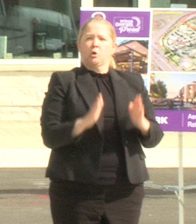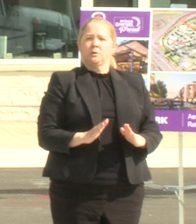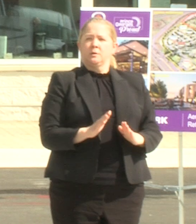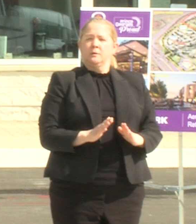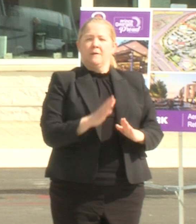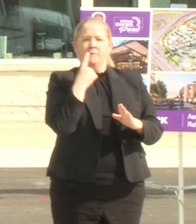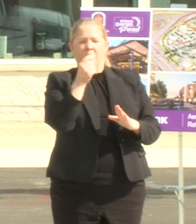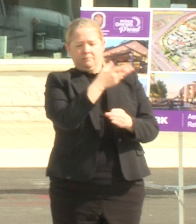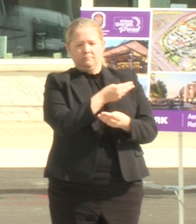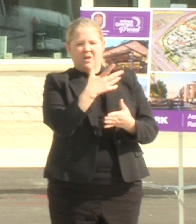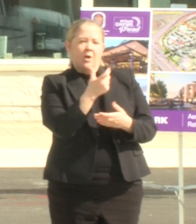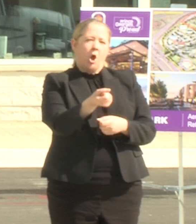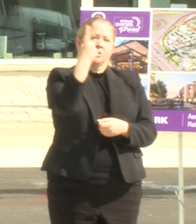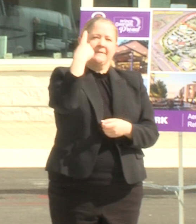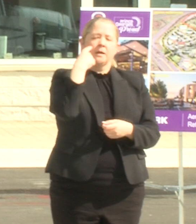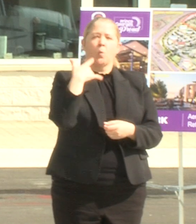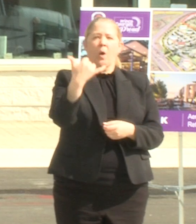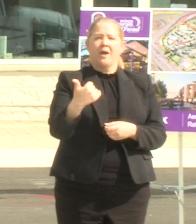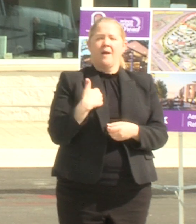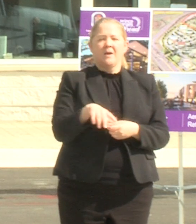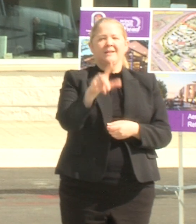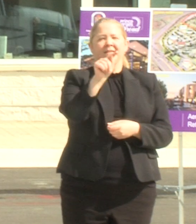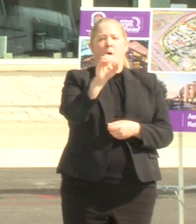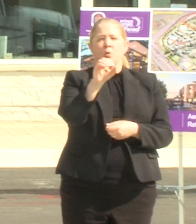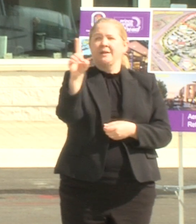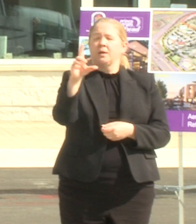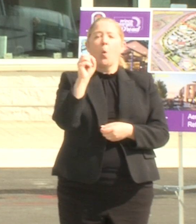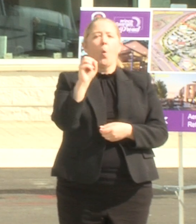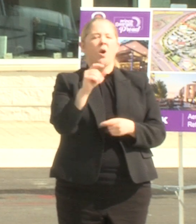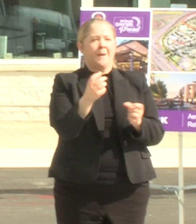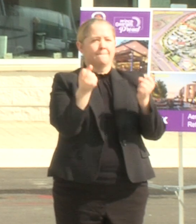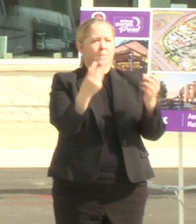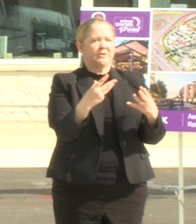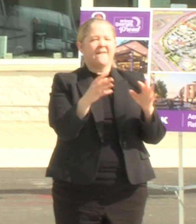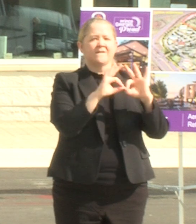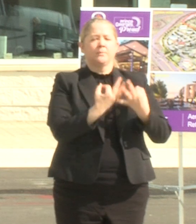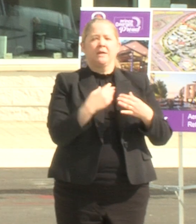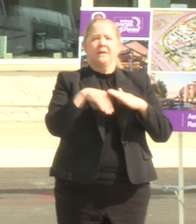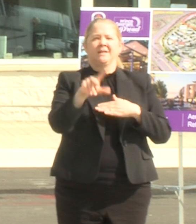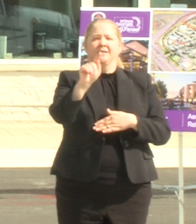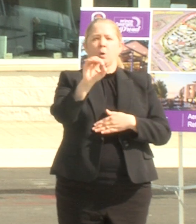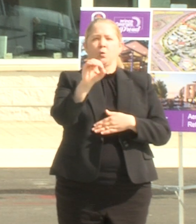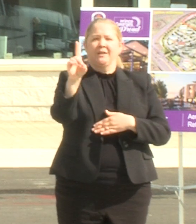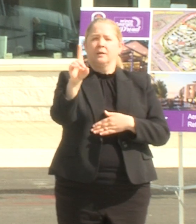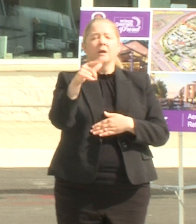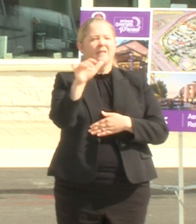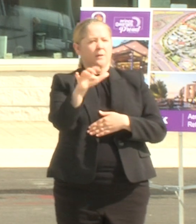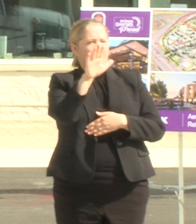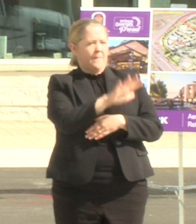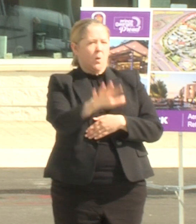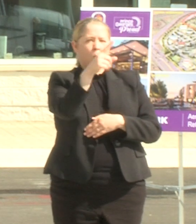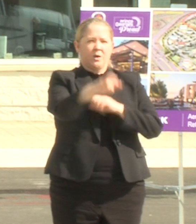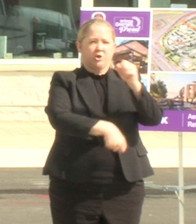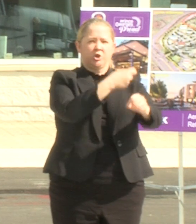understand why it's important to have a tod in a or multifamily in a tod we got through that hurdle it took about a year got